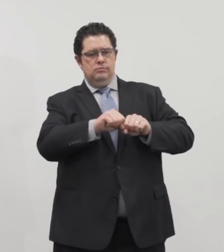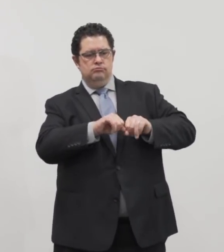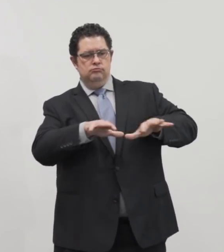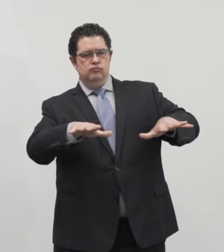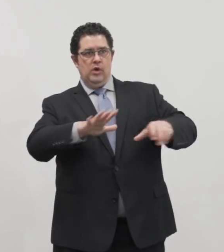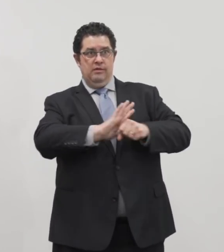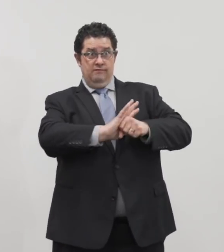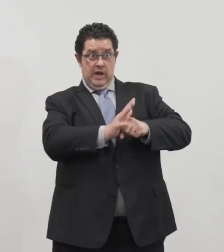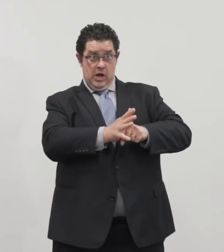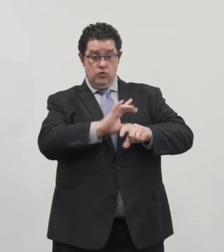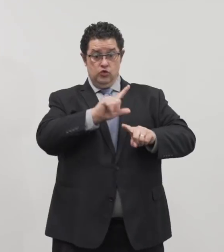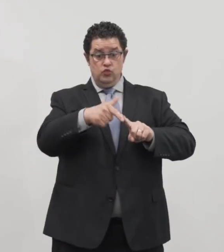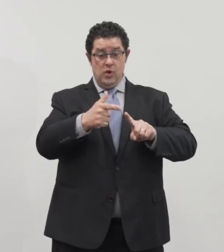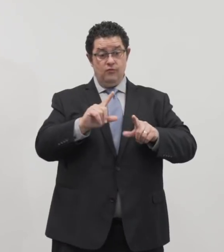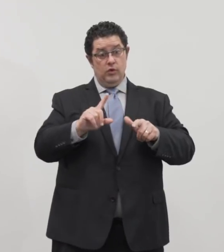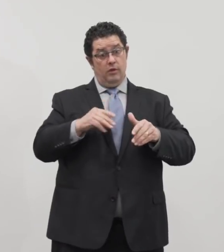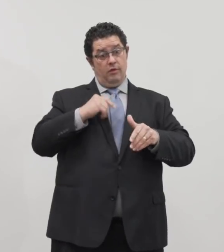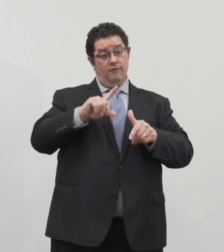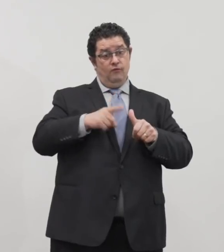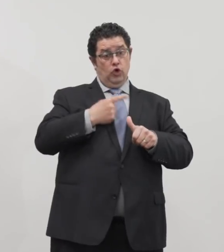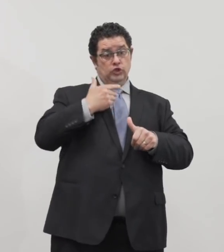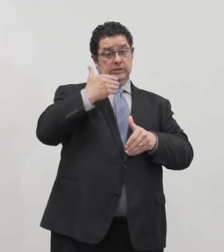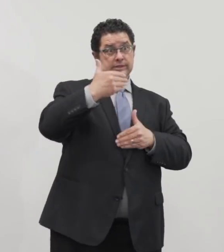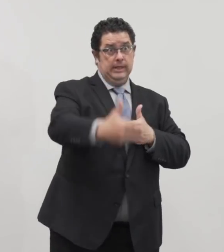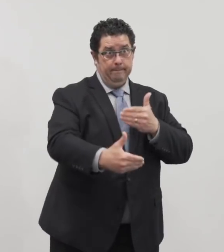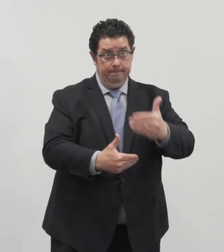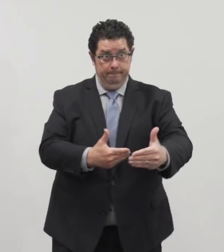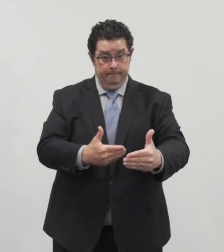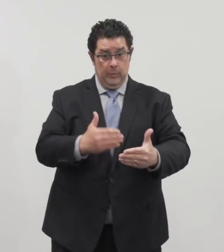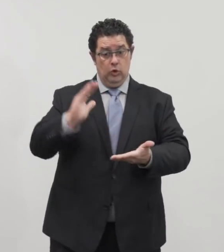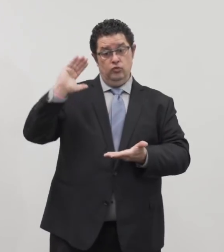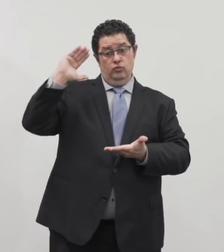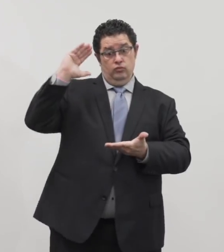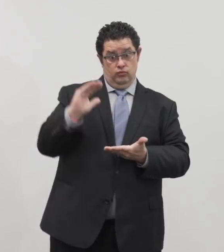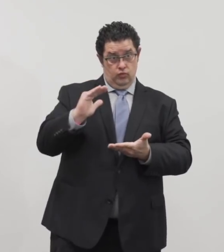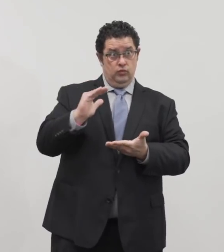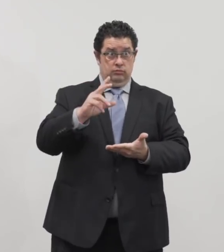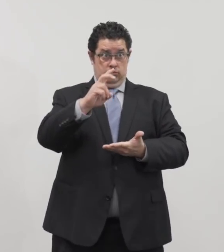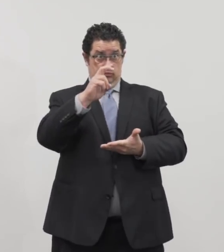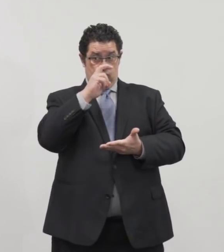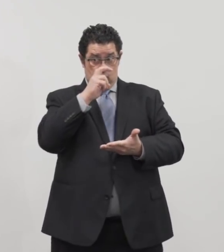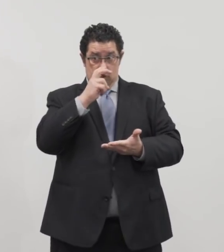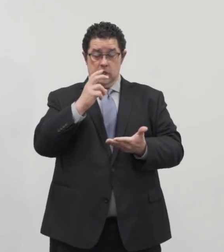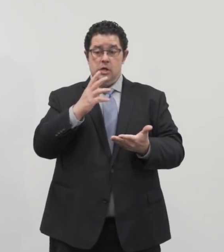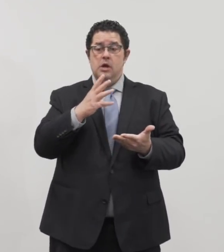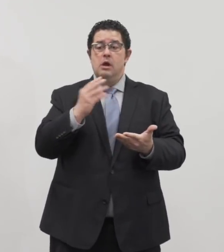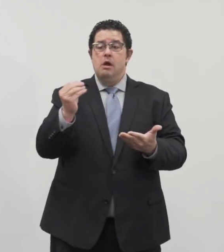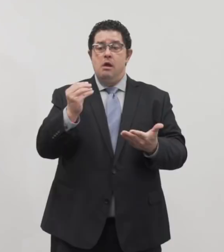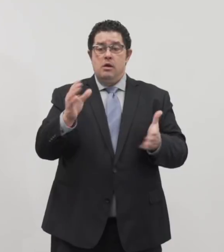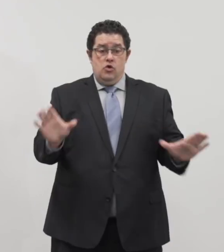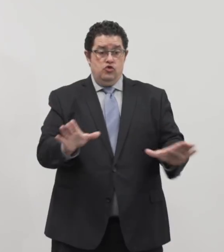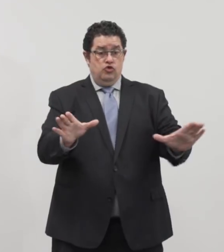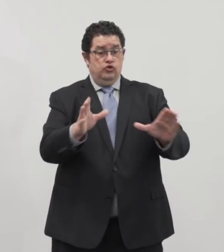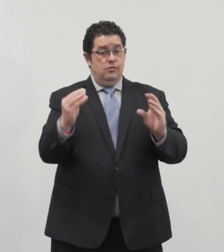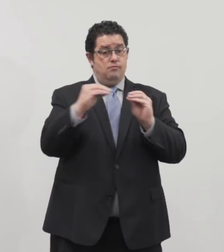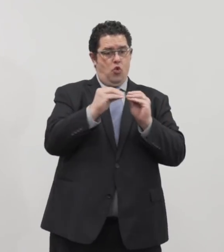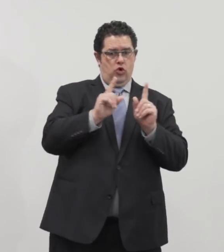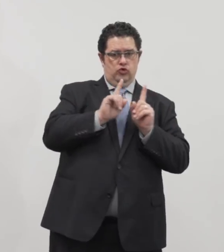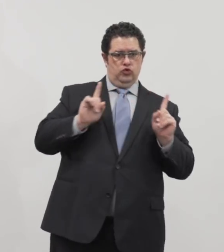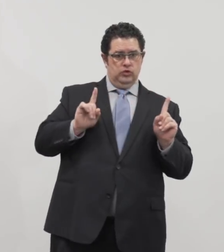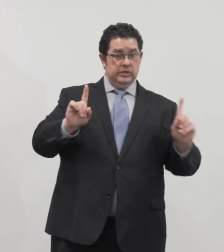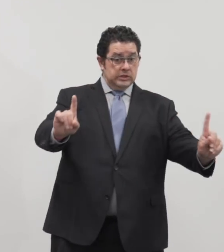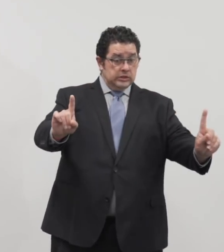in our community after we take the first step in easing these social distancing, easing these public health orders and encouraging more social distancing